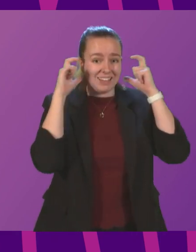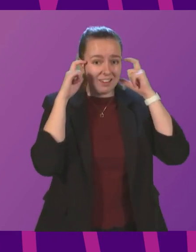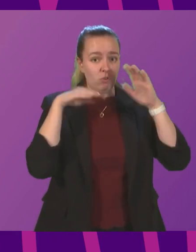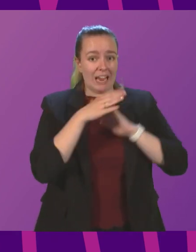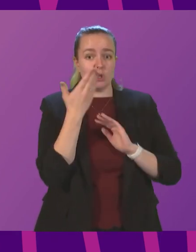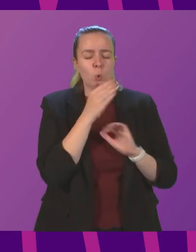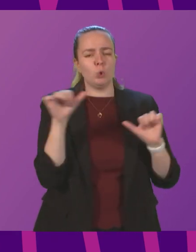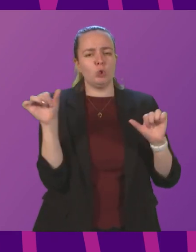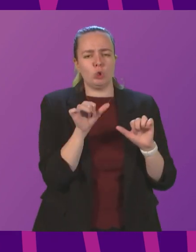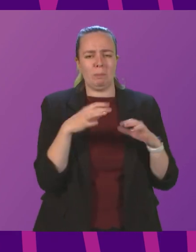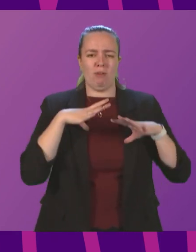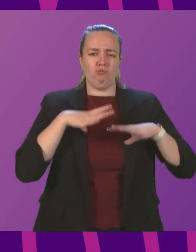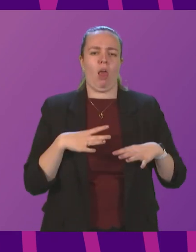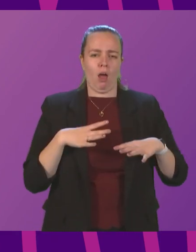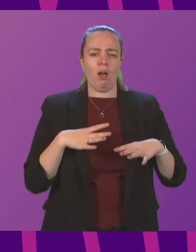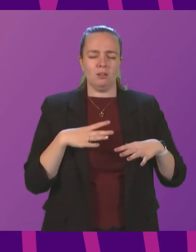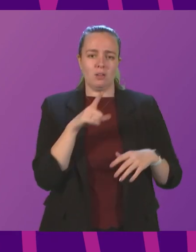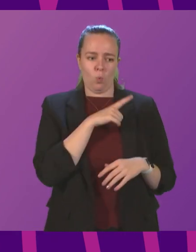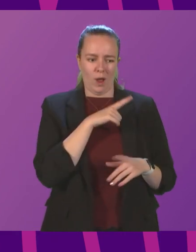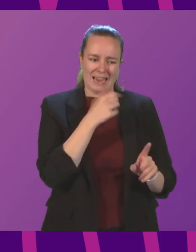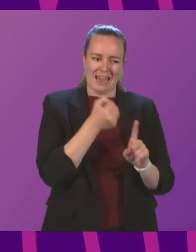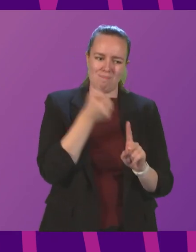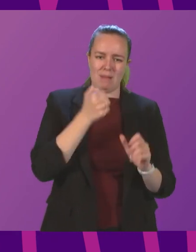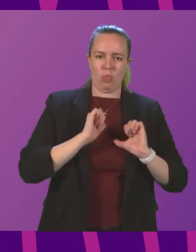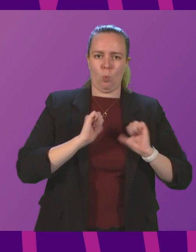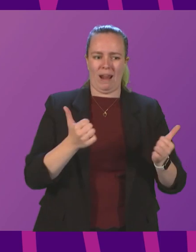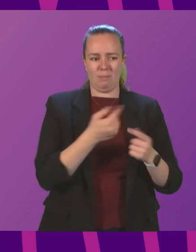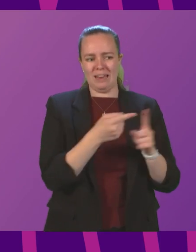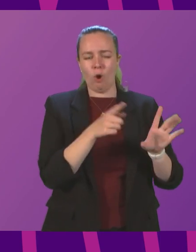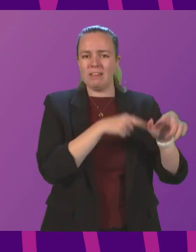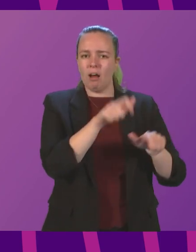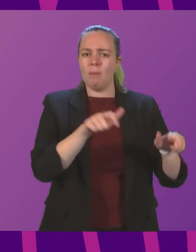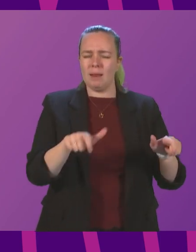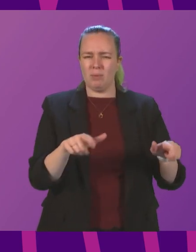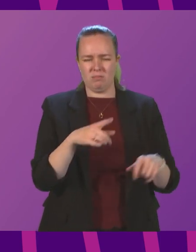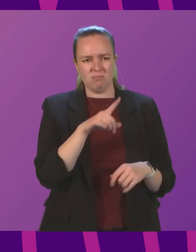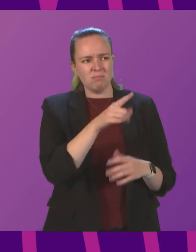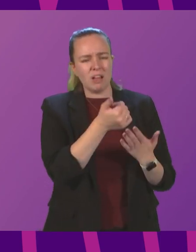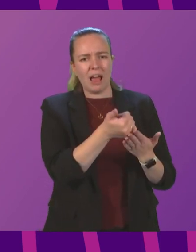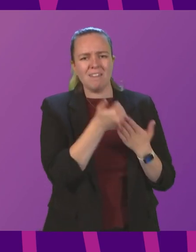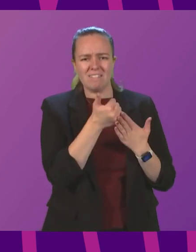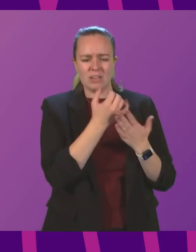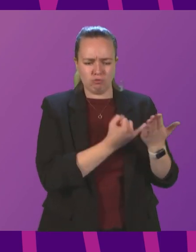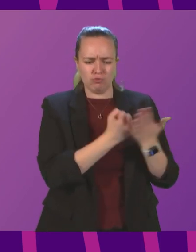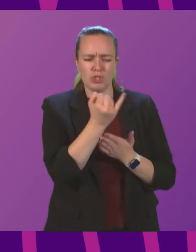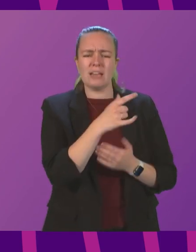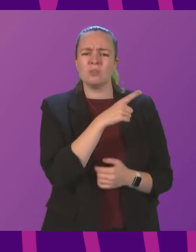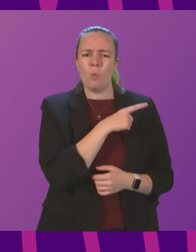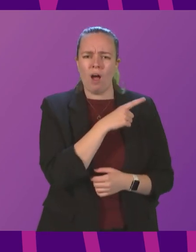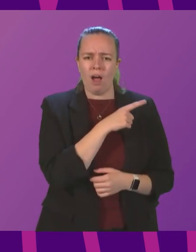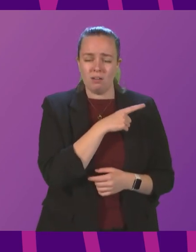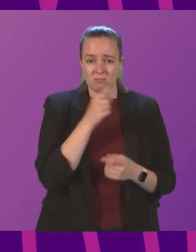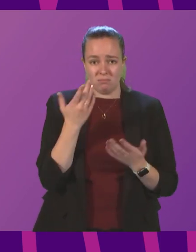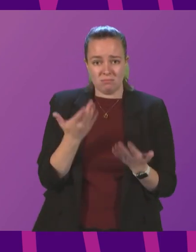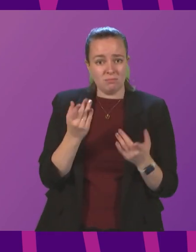should be relaxed due to their impact on the wellbeing of young people. Why was that advice rejected? And will